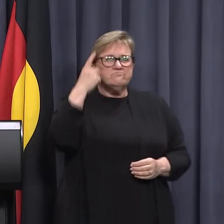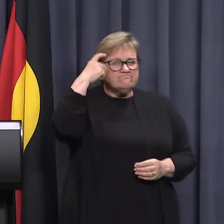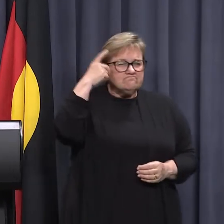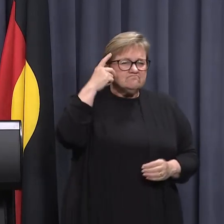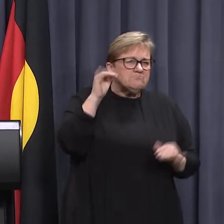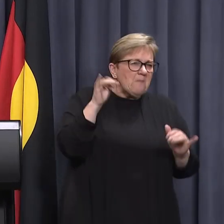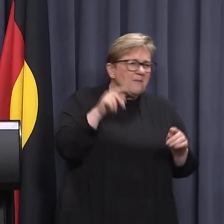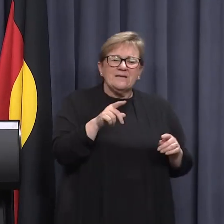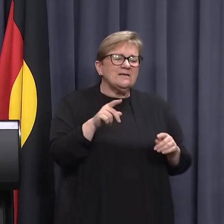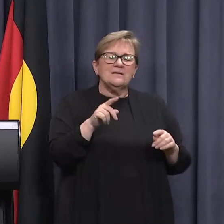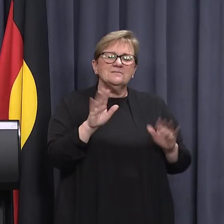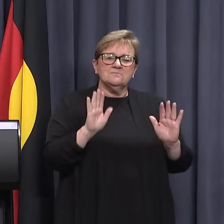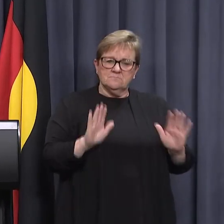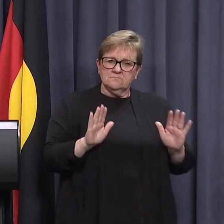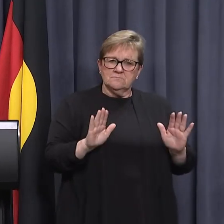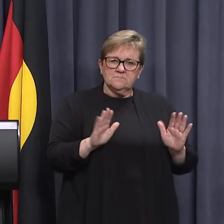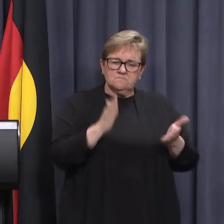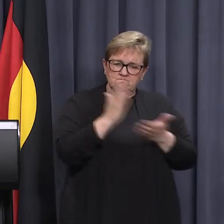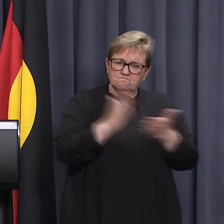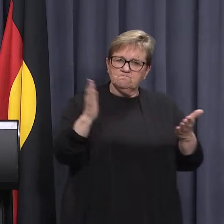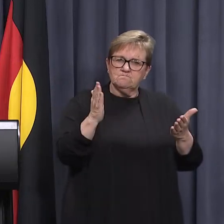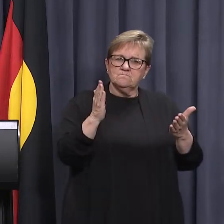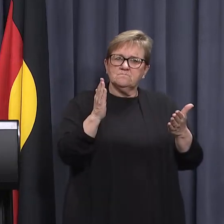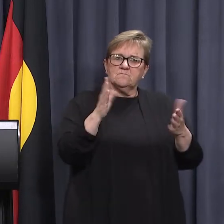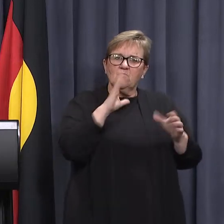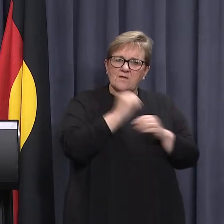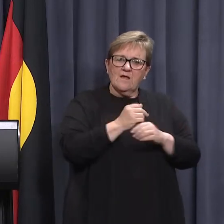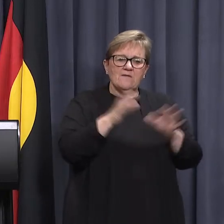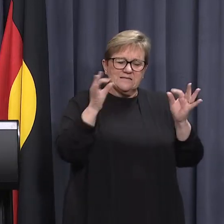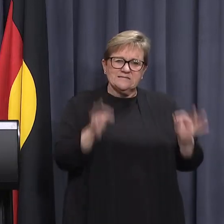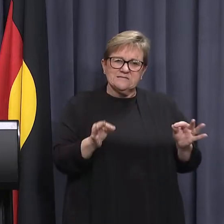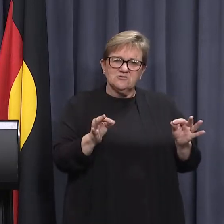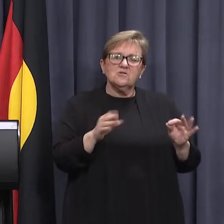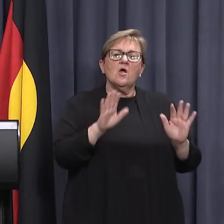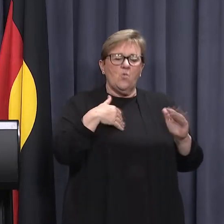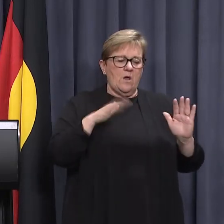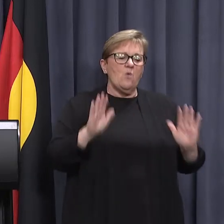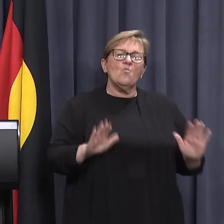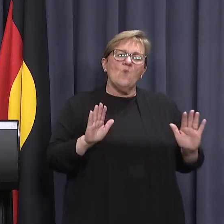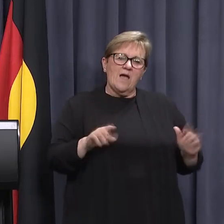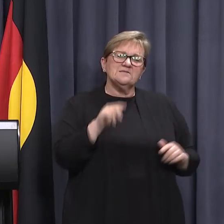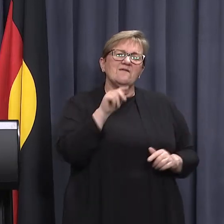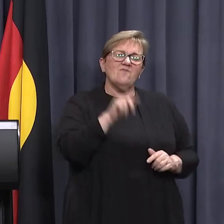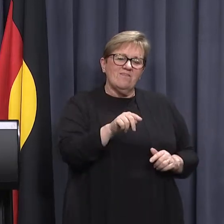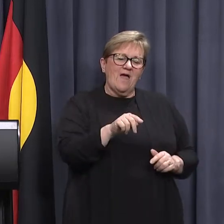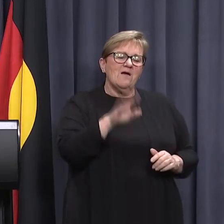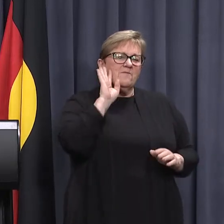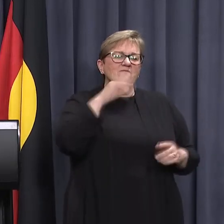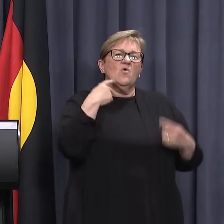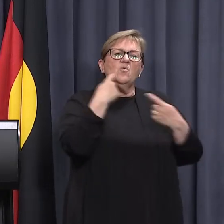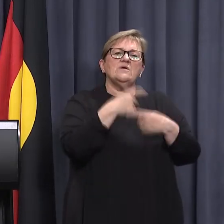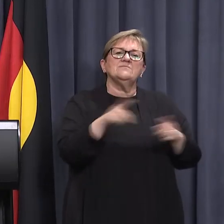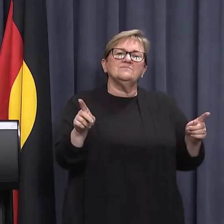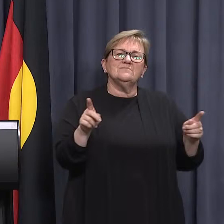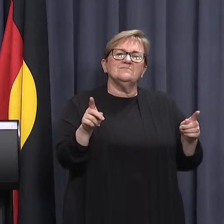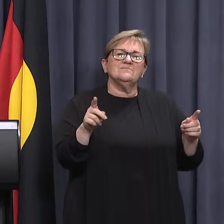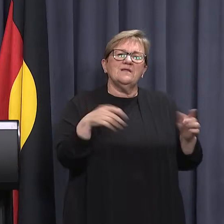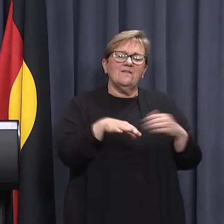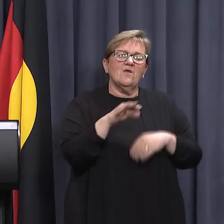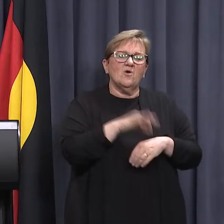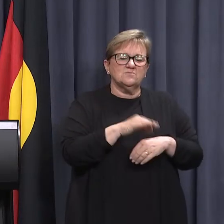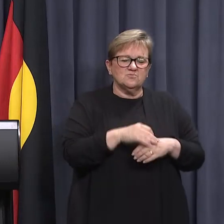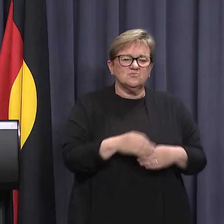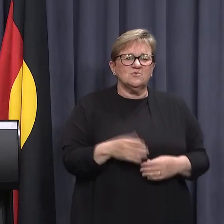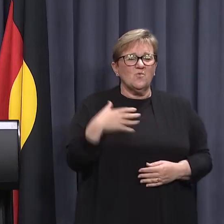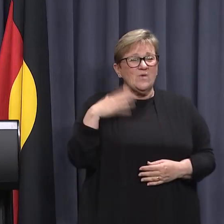What is helpful is certainty from governments and decisions, and that's what we're doing when it comes to dealing with COVID in our hospitals.